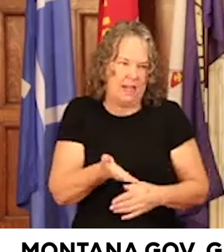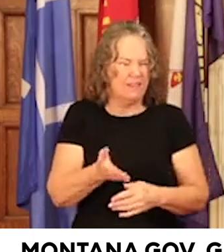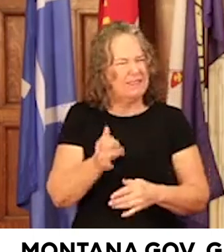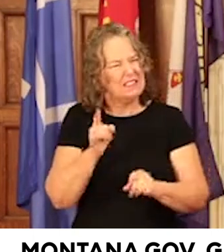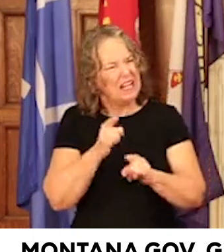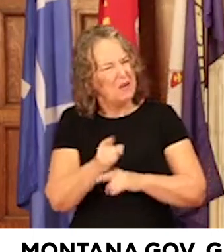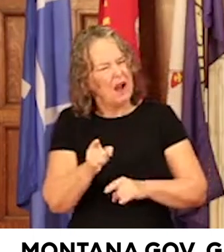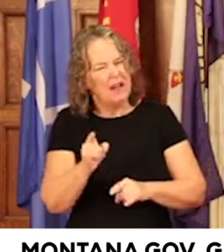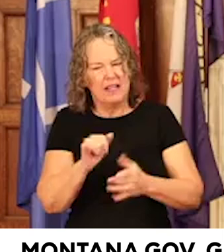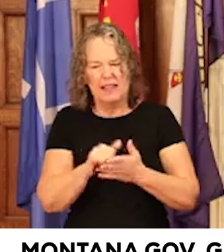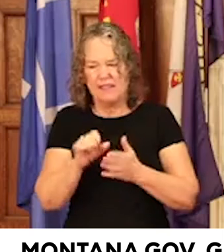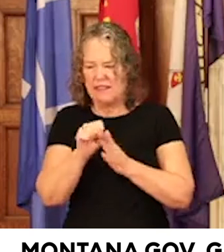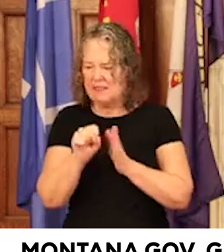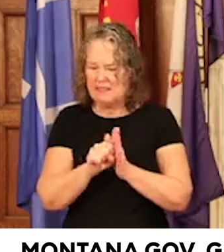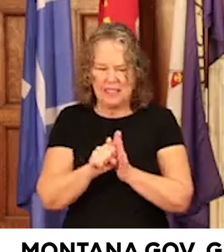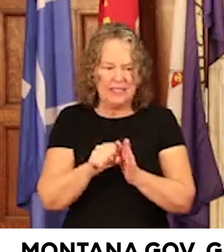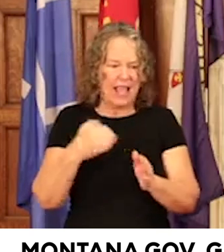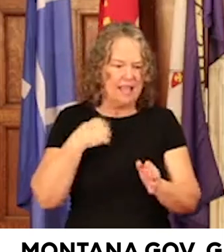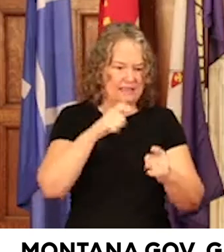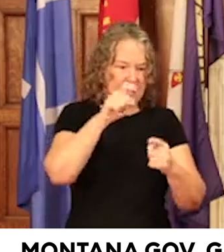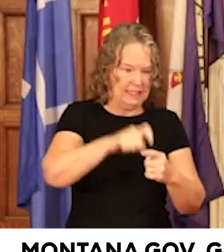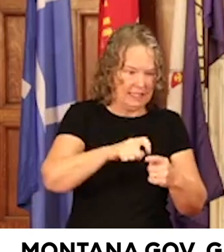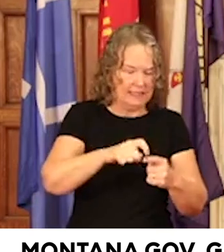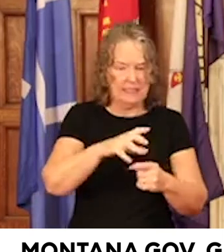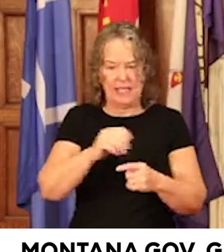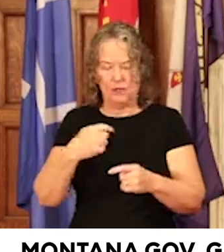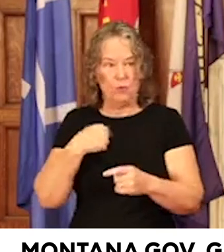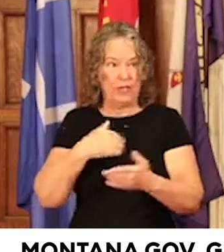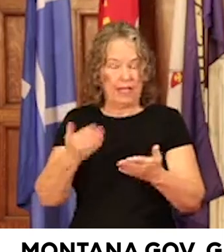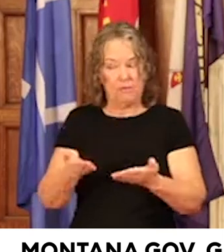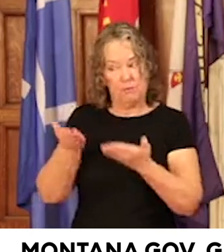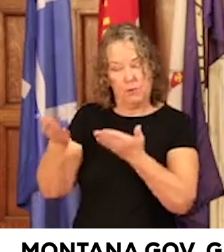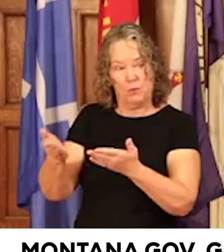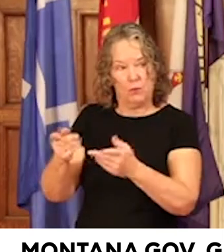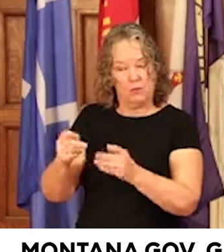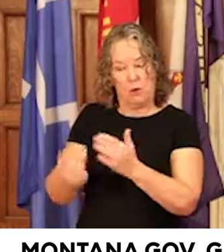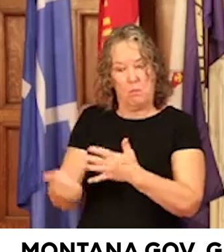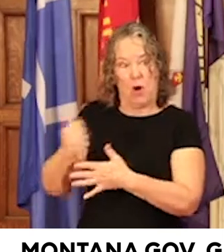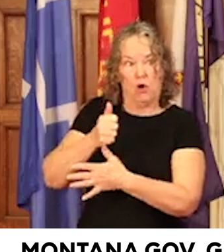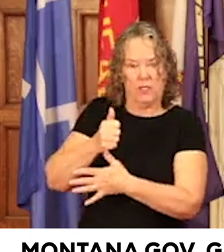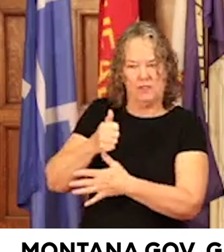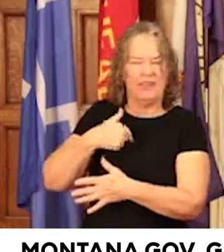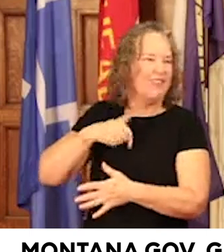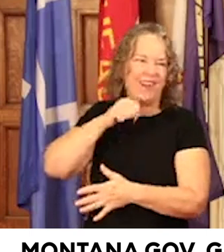needs that the state has and the priorities we've laid out. We, I haven't gotten those bills yet,